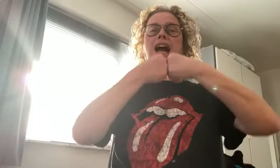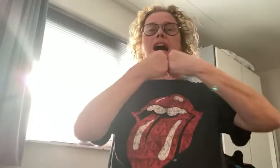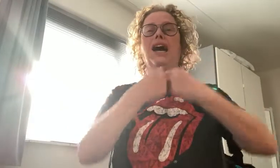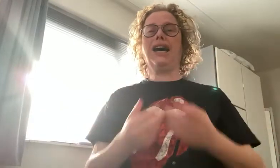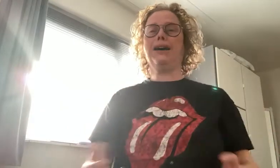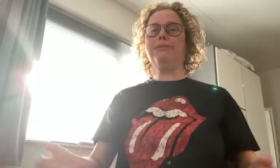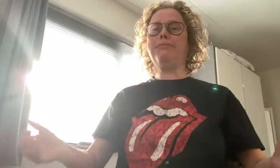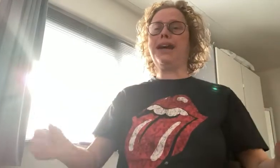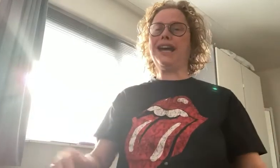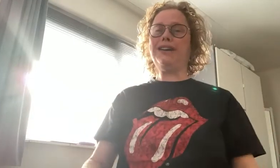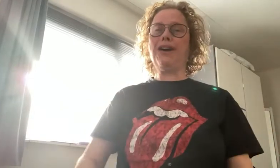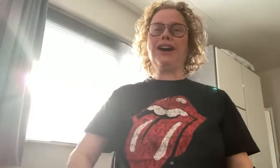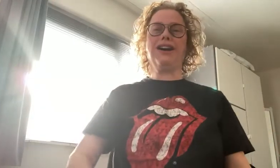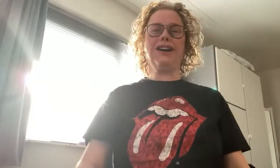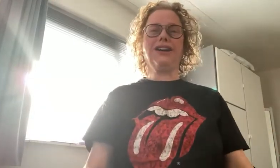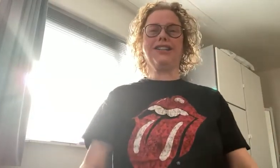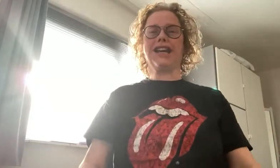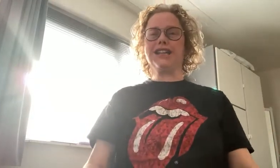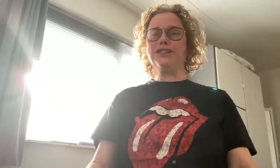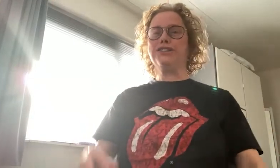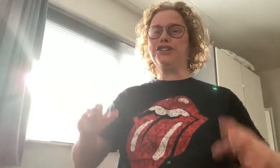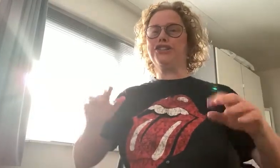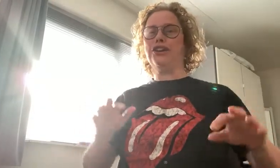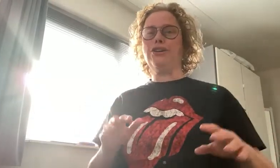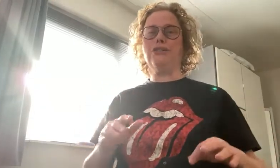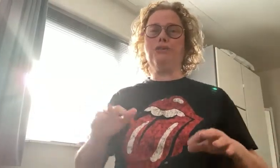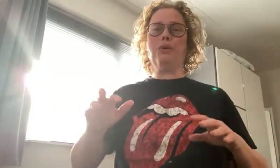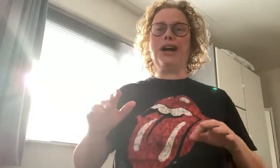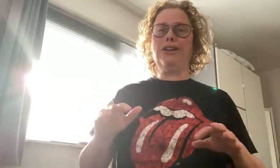I'm a man while I dials so well.